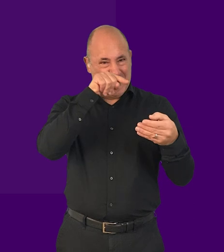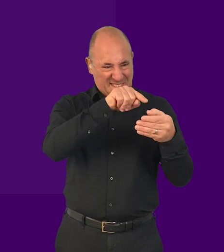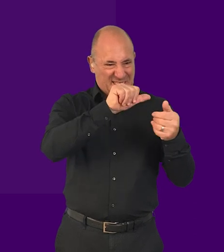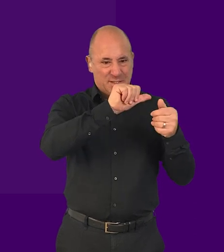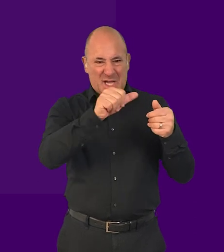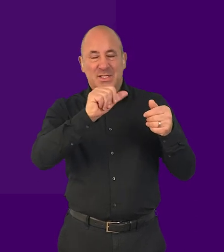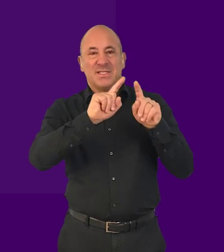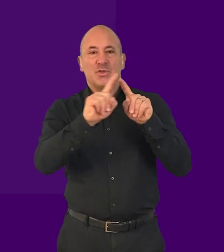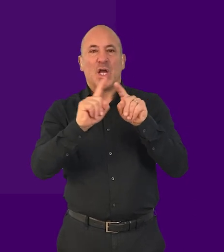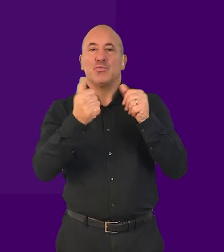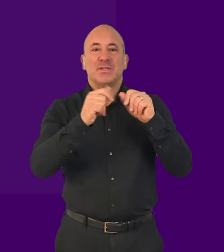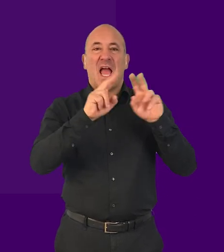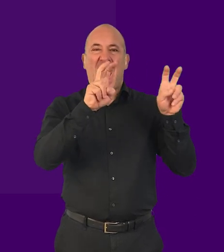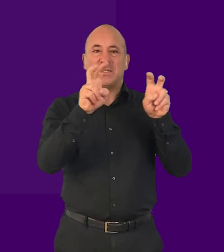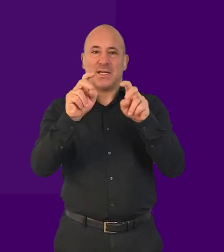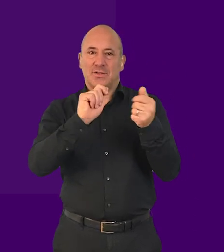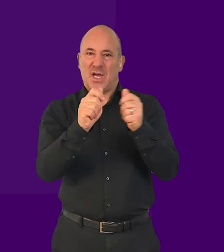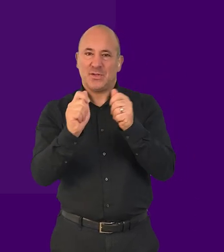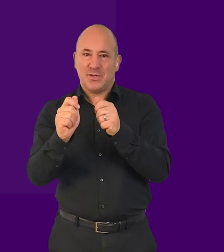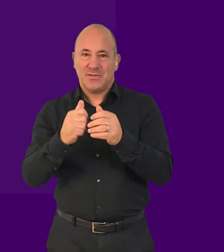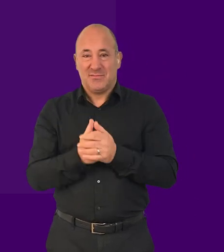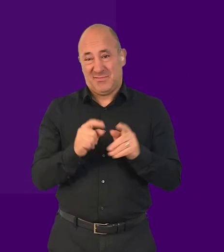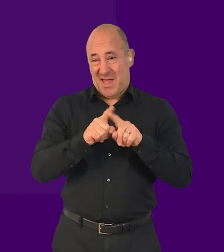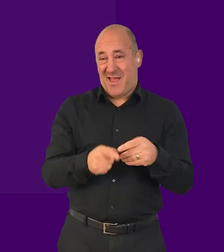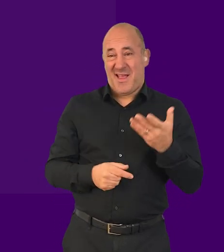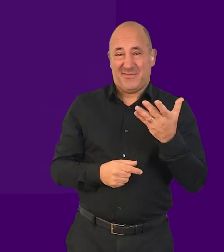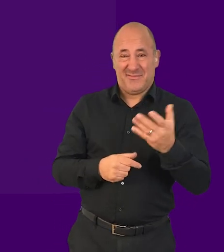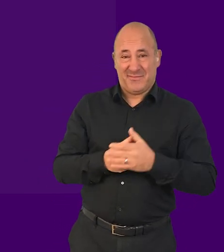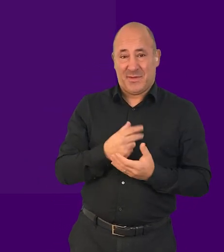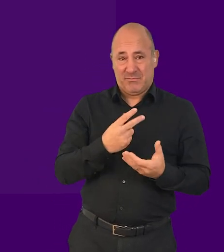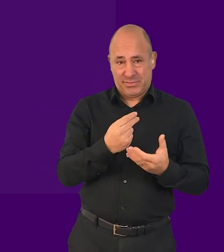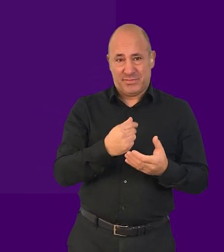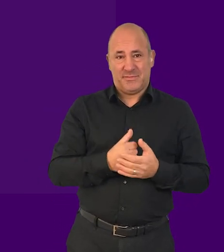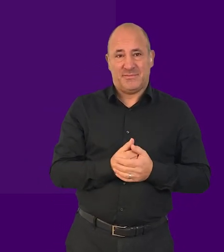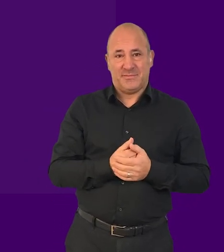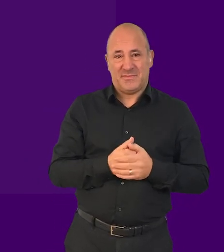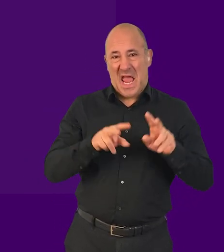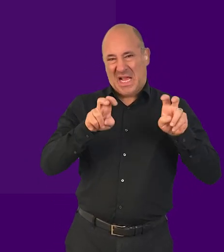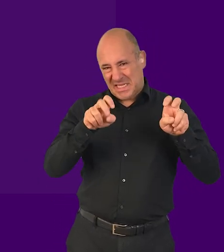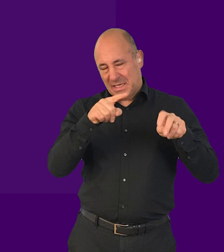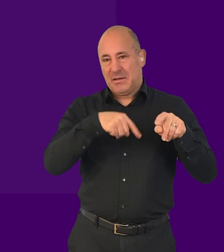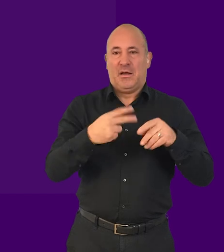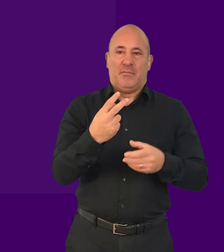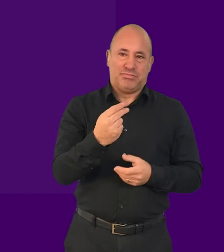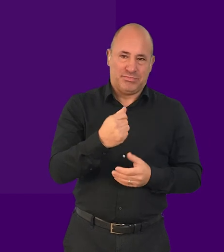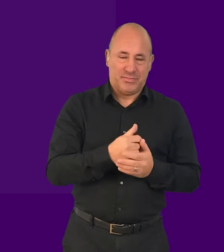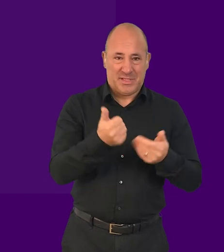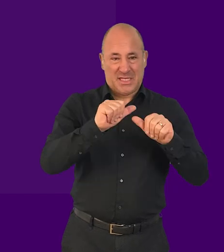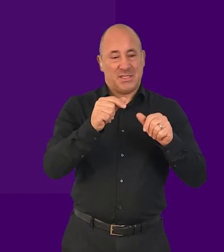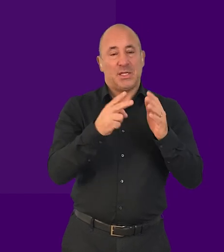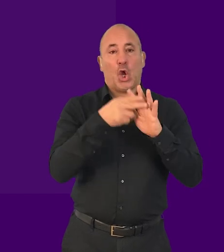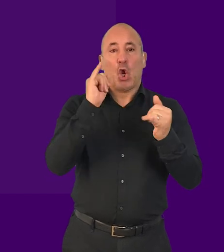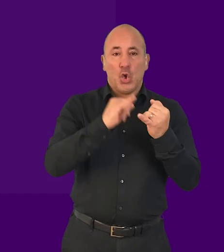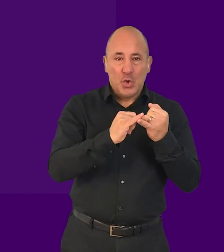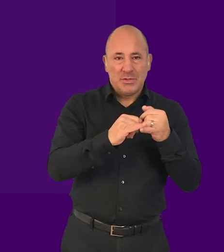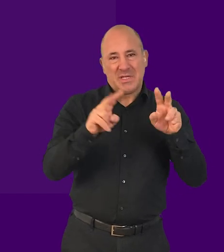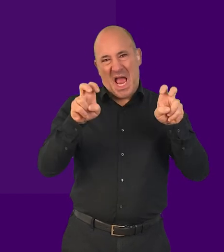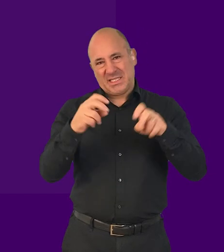from heading to heading. Hello, we're Tetralogical, heading level one. News, heading level two. Blog,